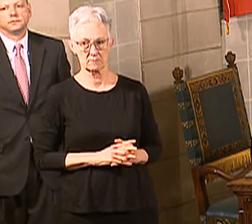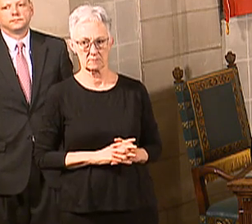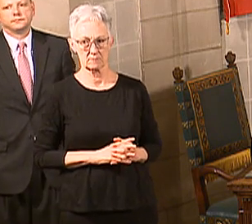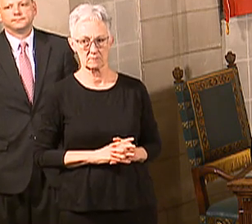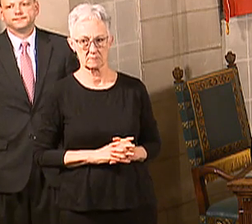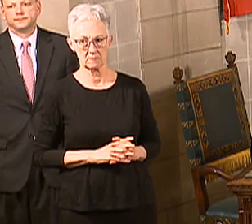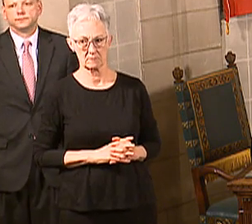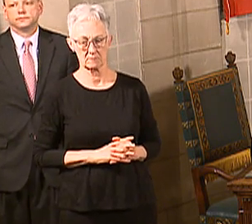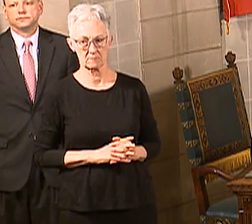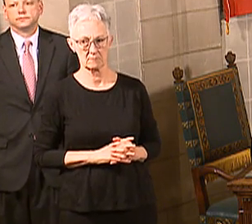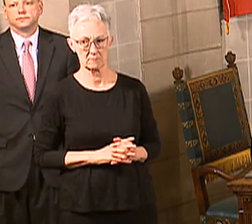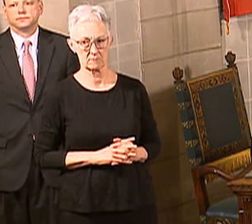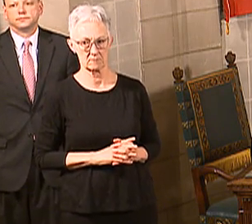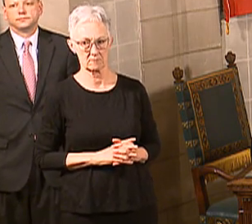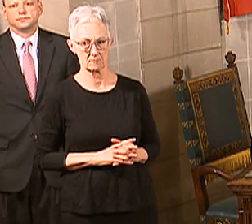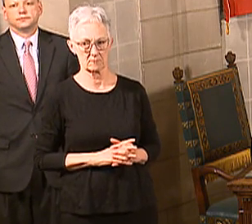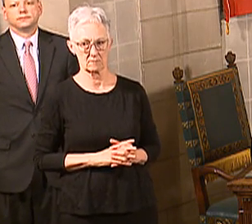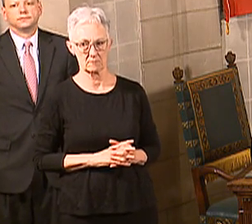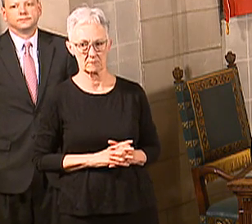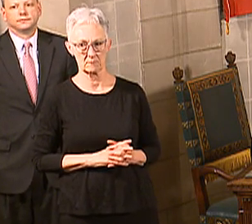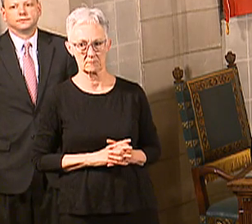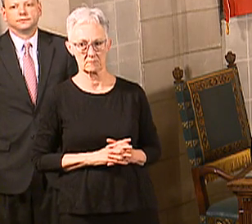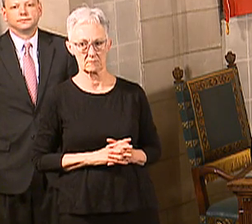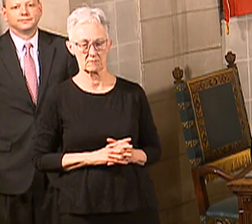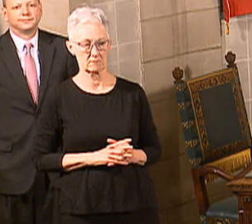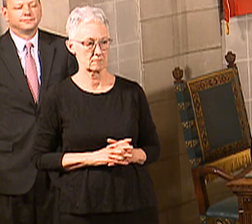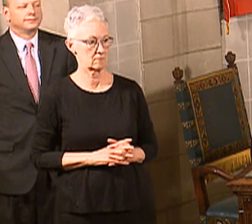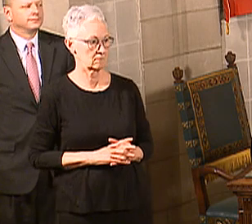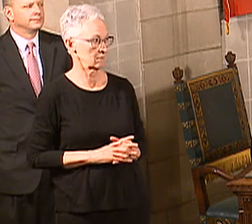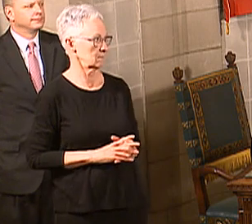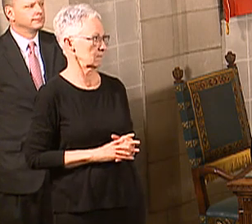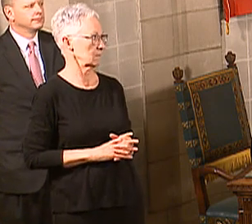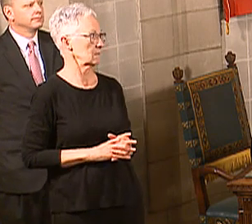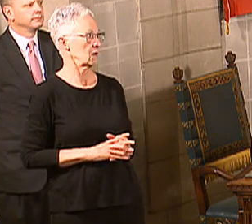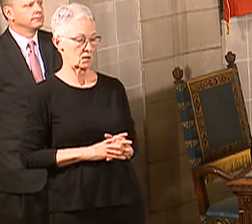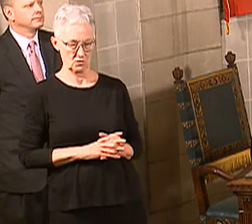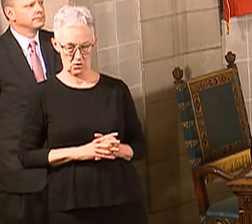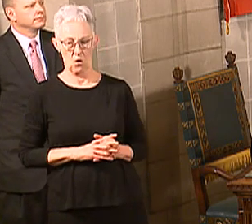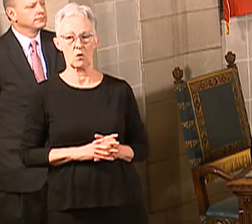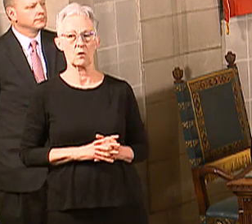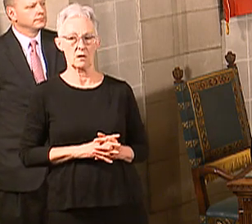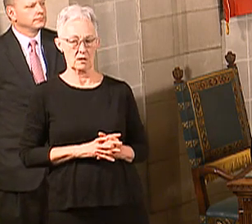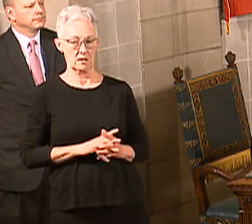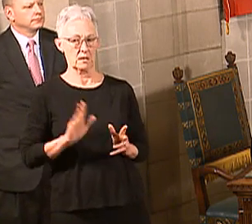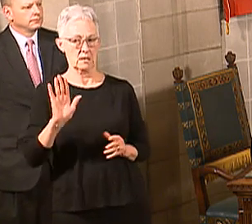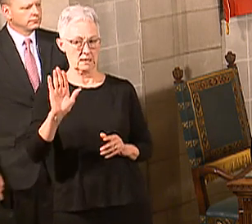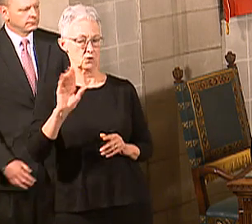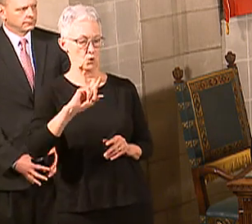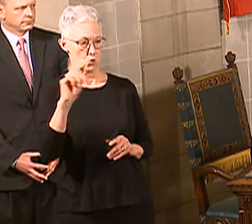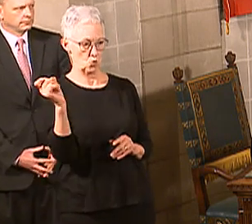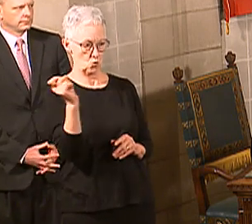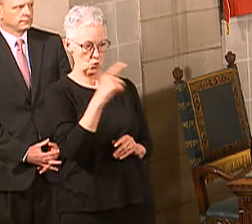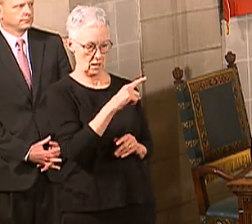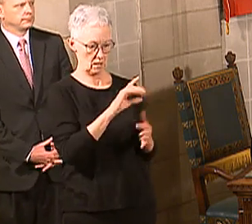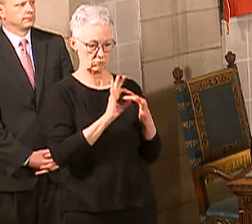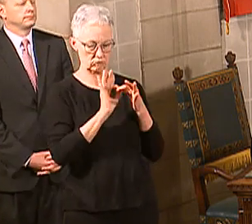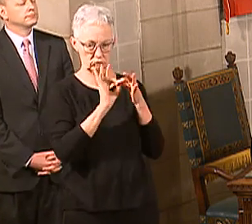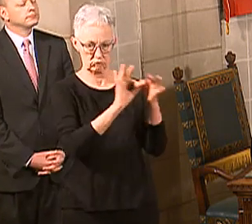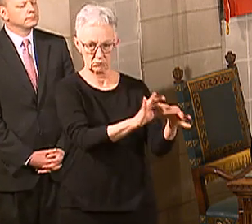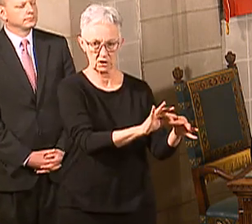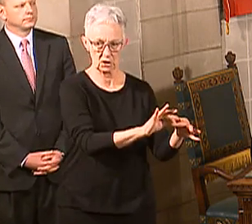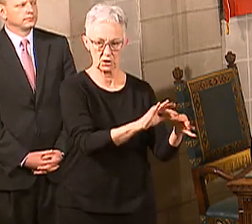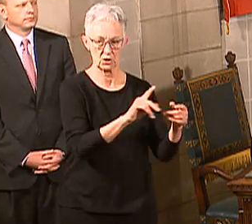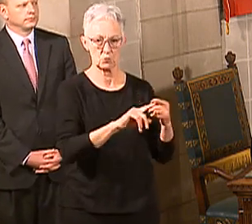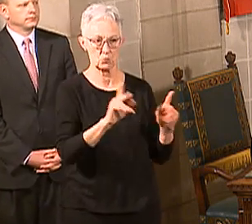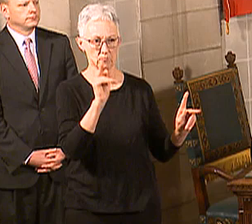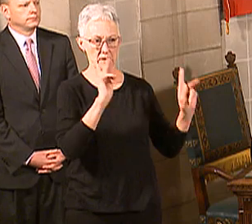if there's a surge in turkey hunting, how can we justify this question? So the question was with regard to the